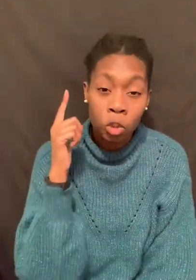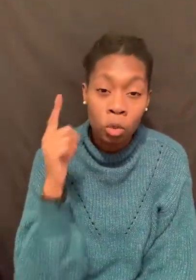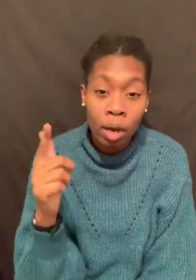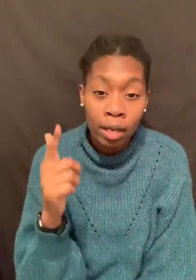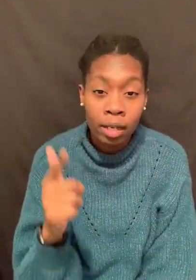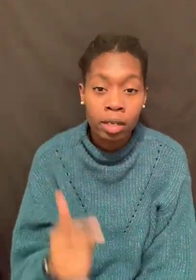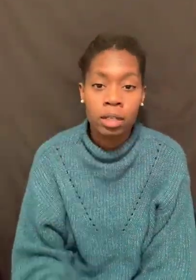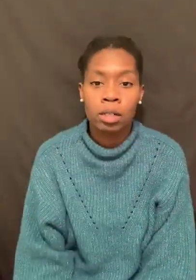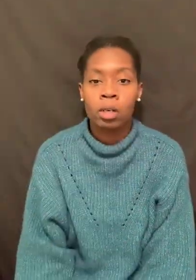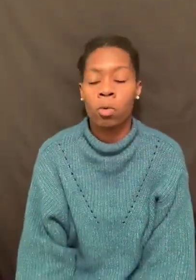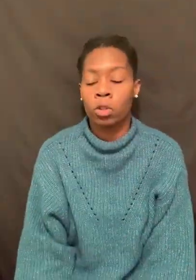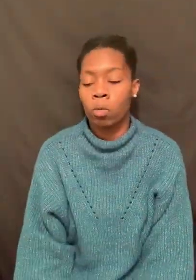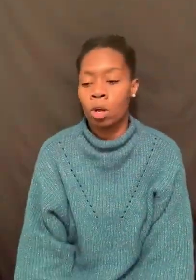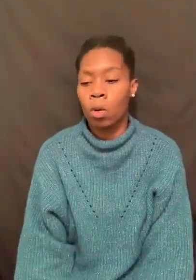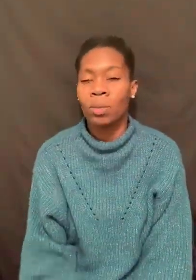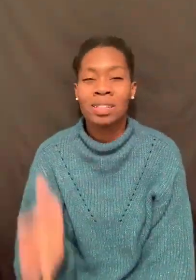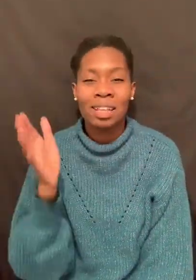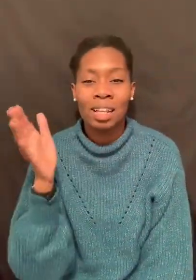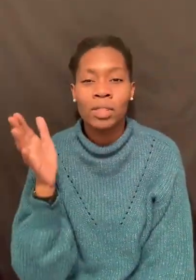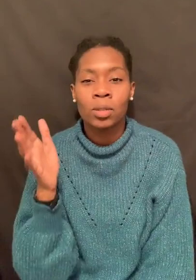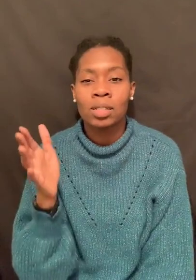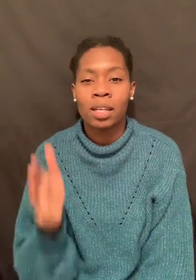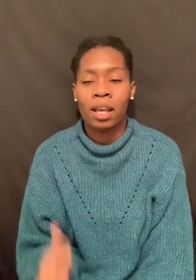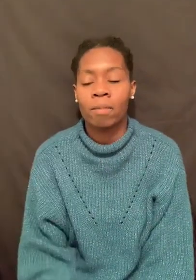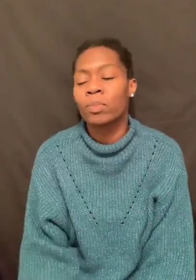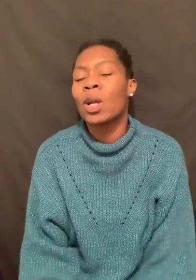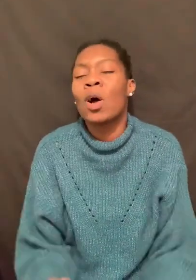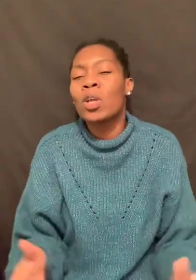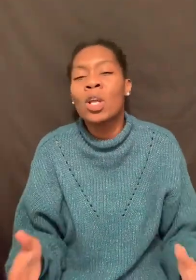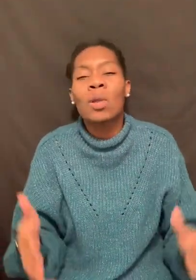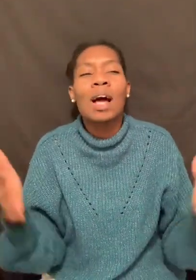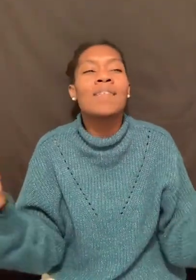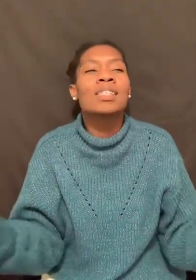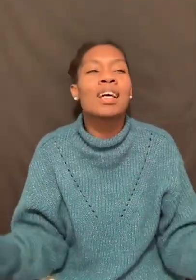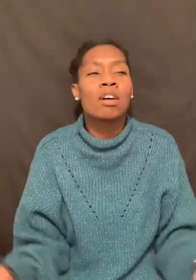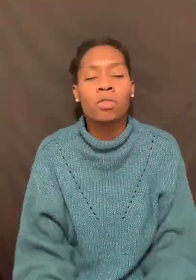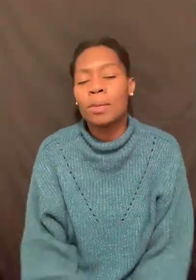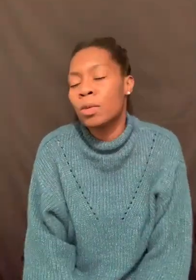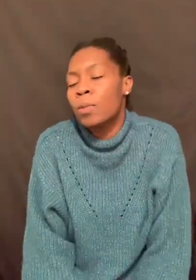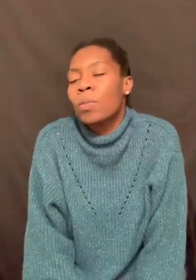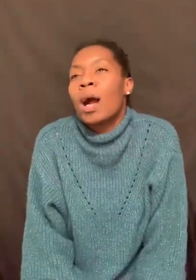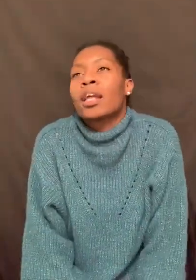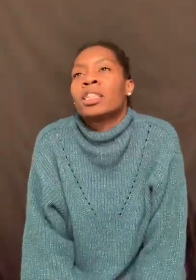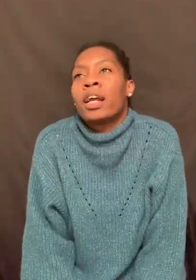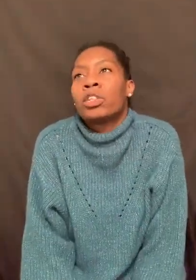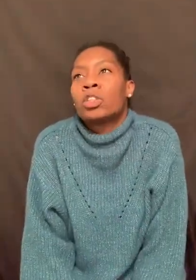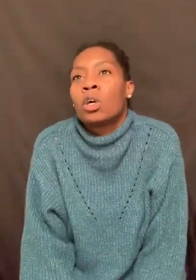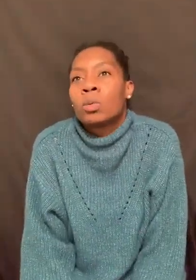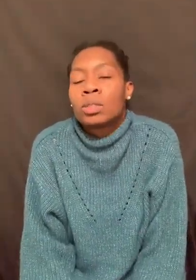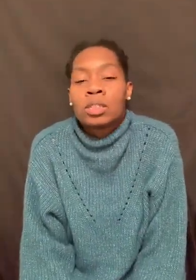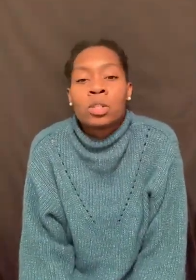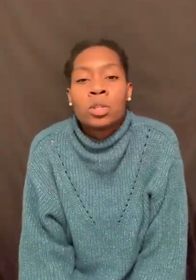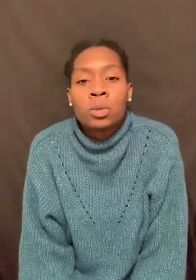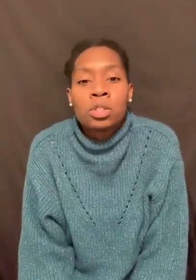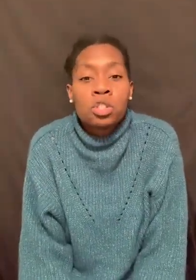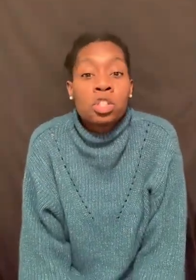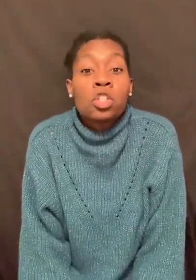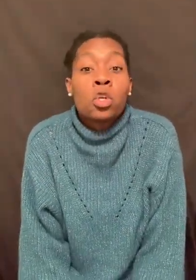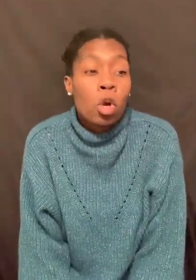you're drunken with the roads. Television is saying, you know, love is love. You people got to change, you know. It's the news. It's just the new